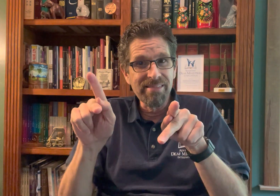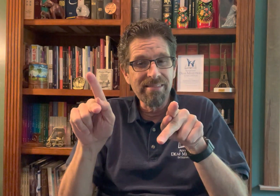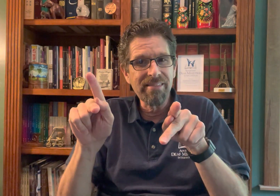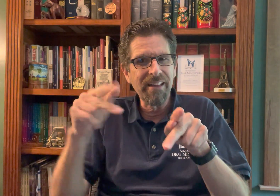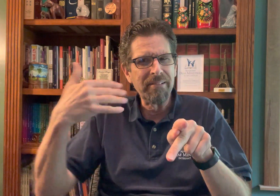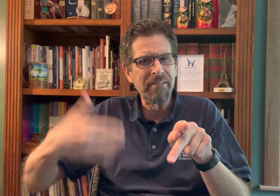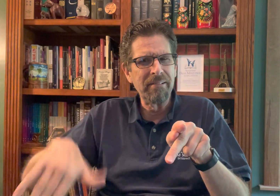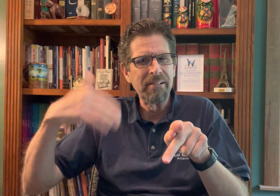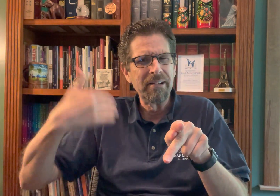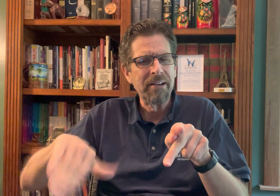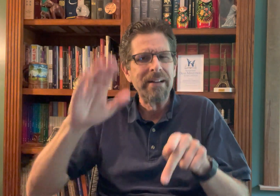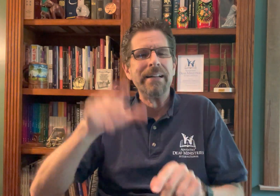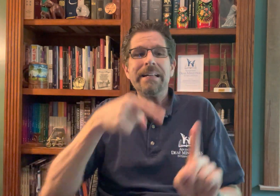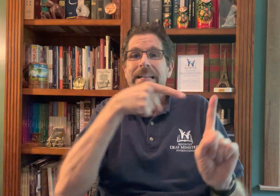Pastoring to deaf people.